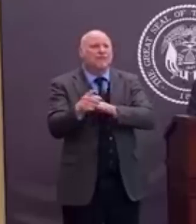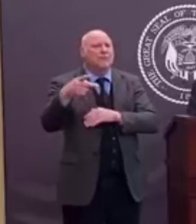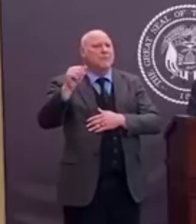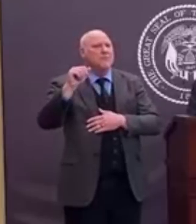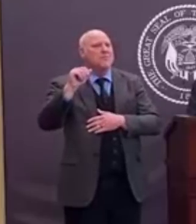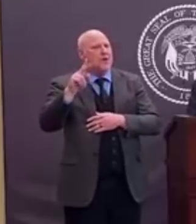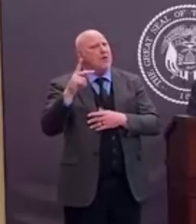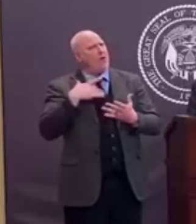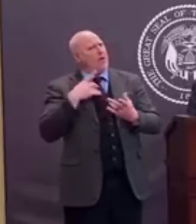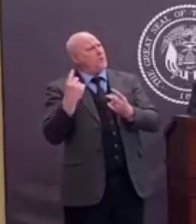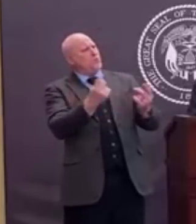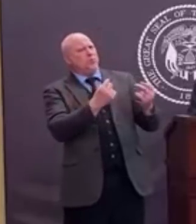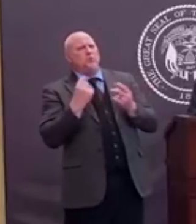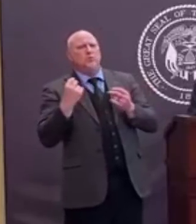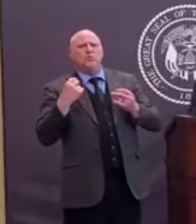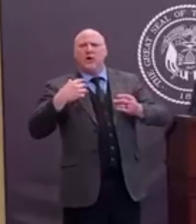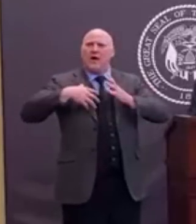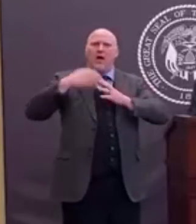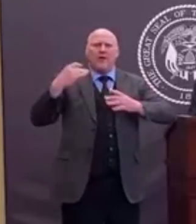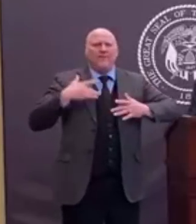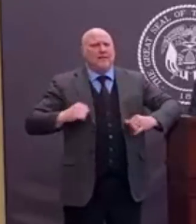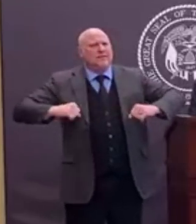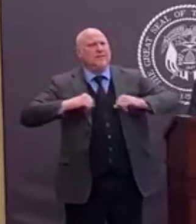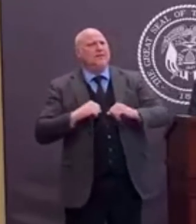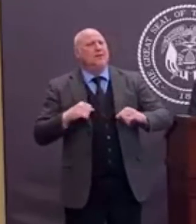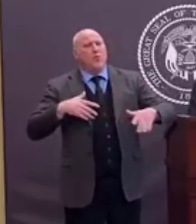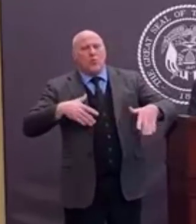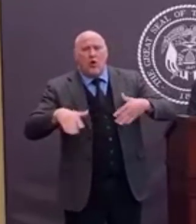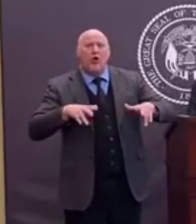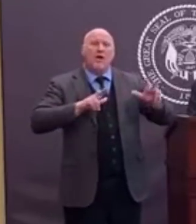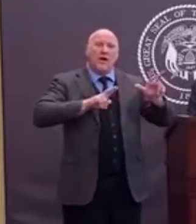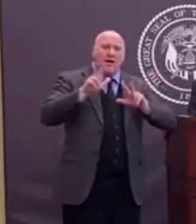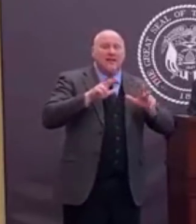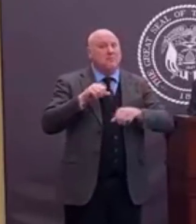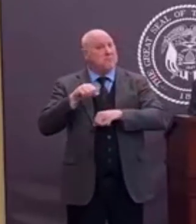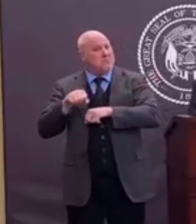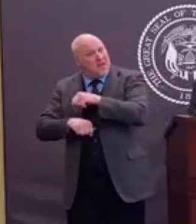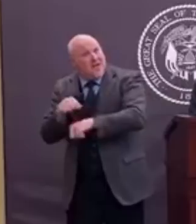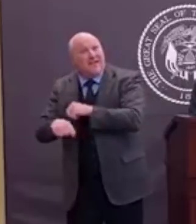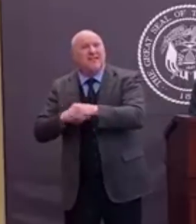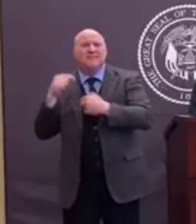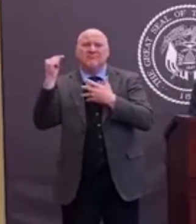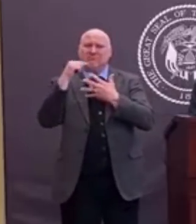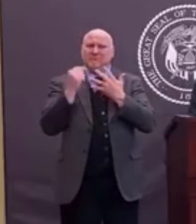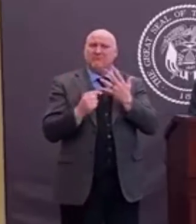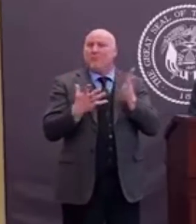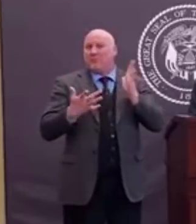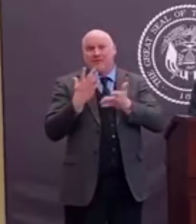walking, hiking, biking, running. Hunting and fishing is okay.